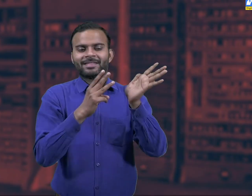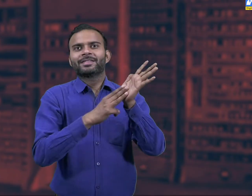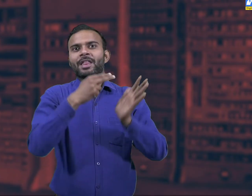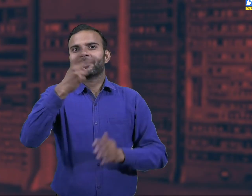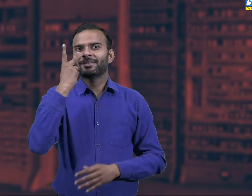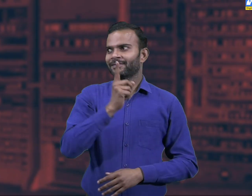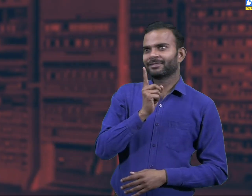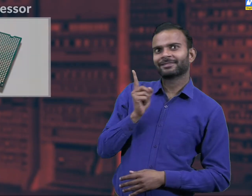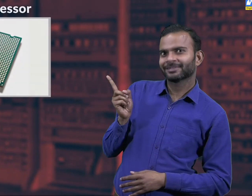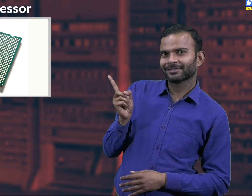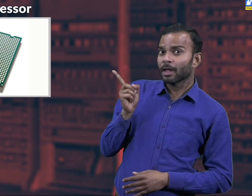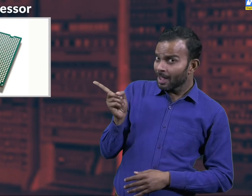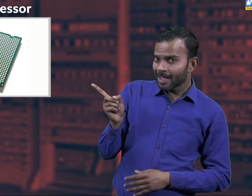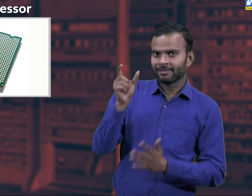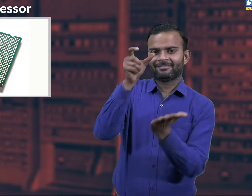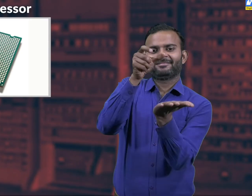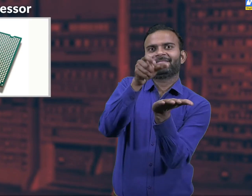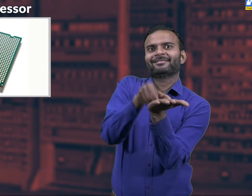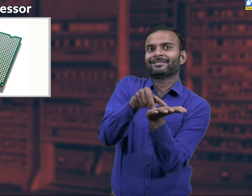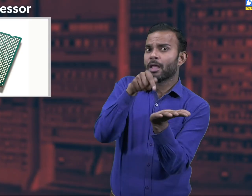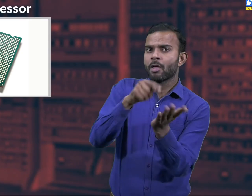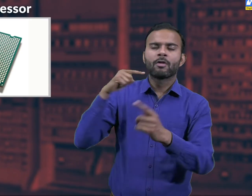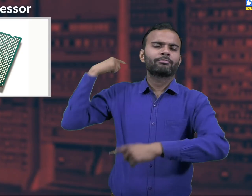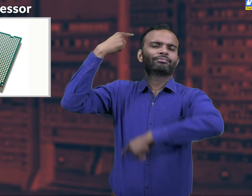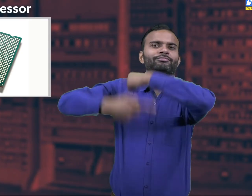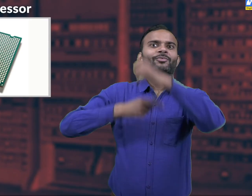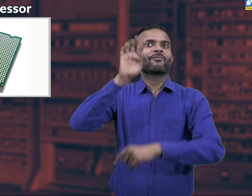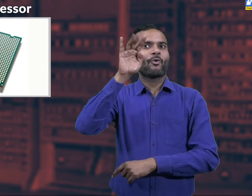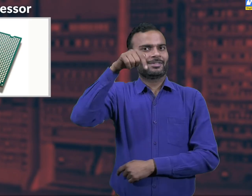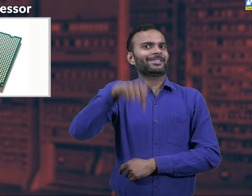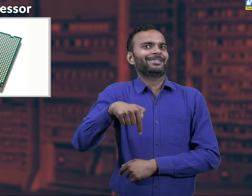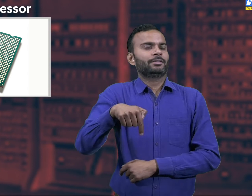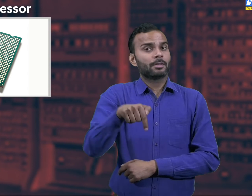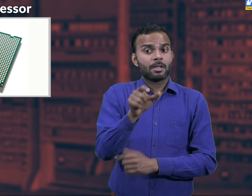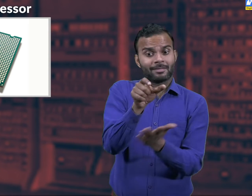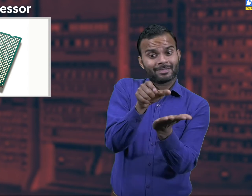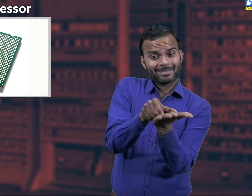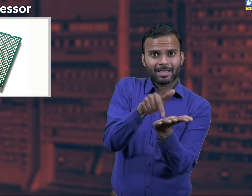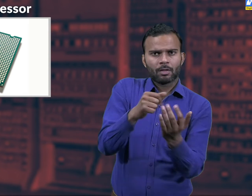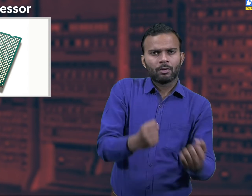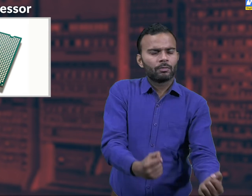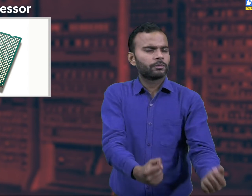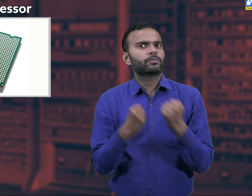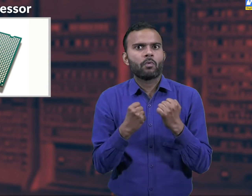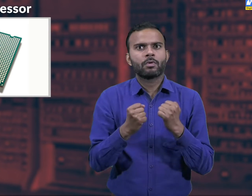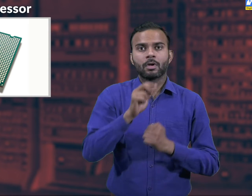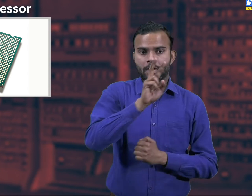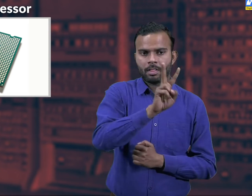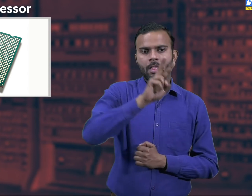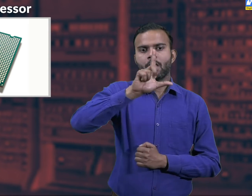Now we will understand about the 4th generation of computer which is microprocessor. It was very large